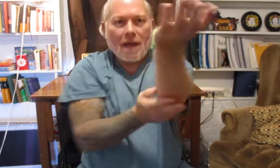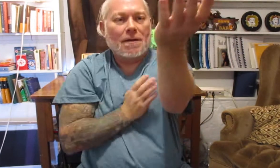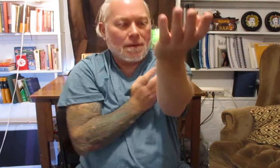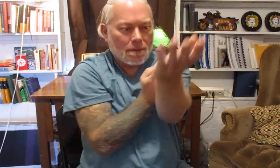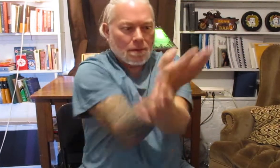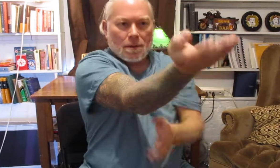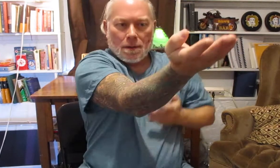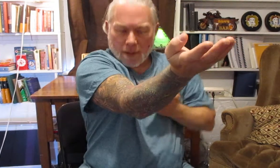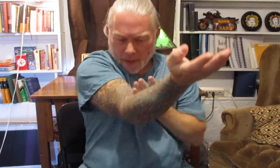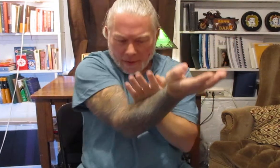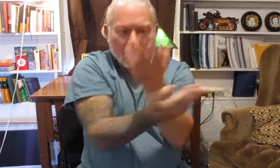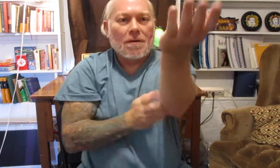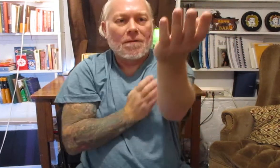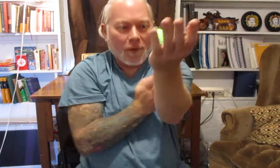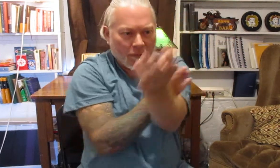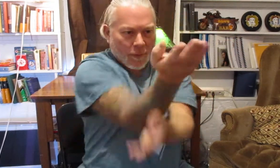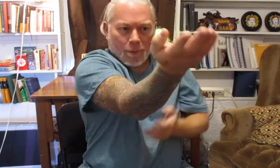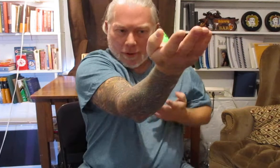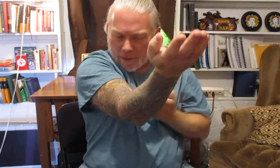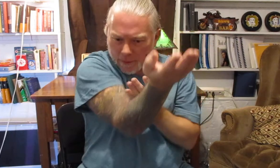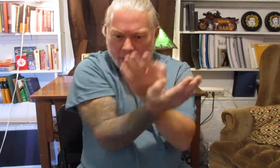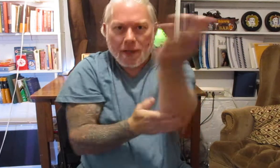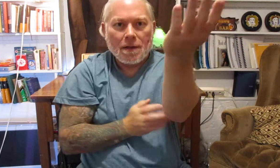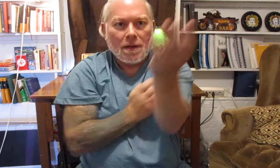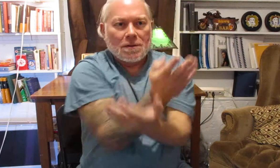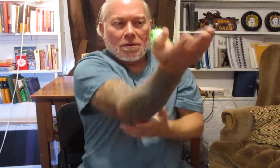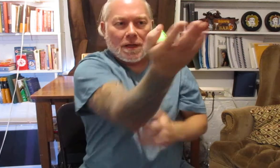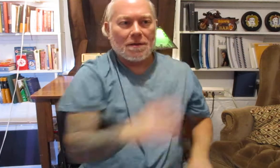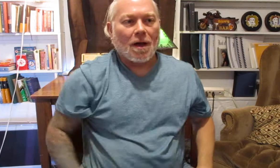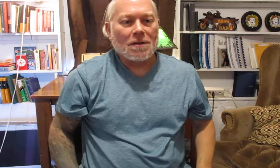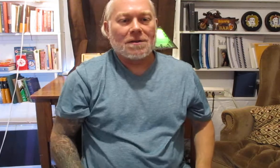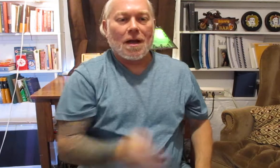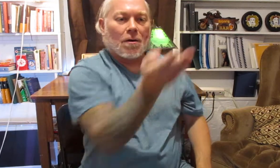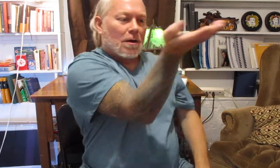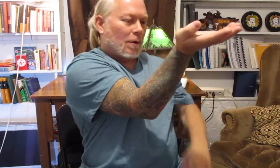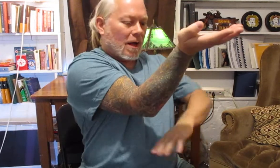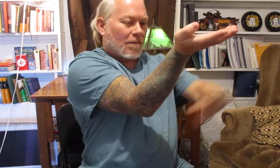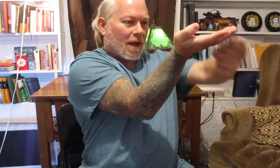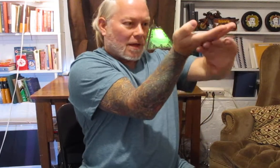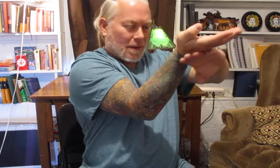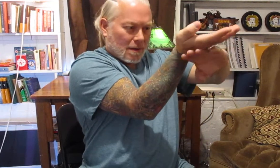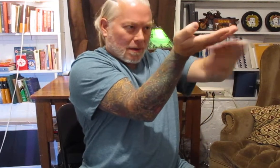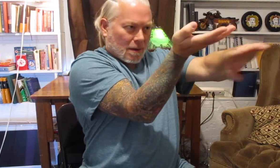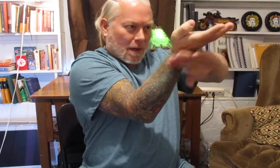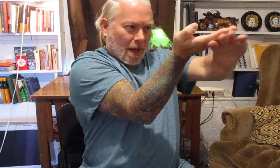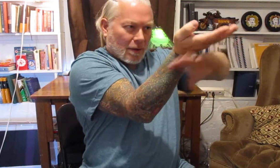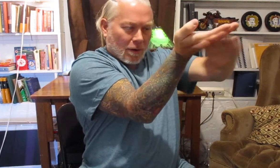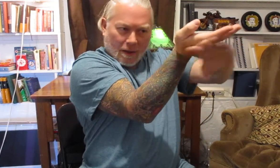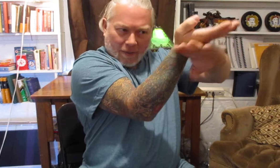and flow forward okay so again Tan Sao we have that angle of the